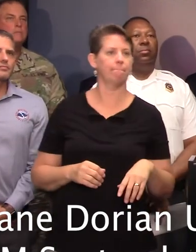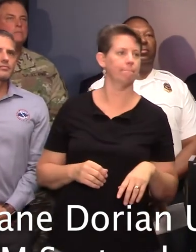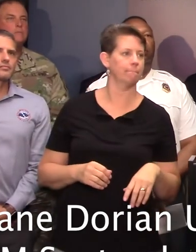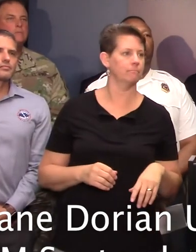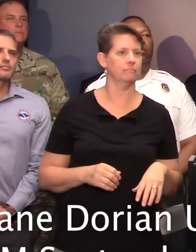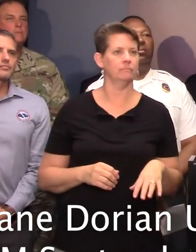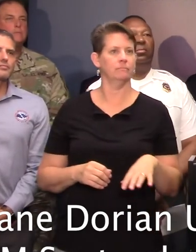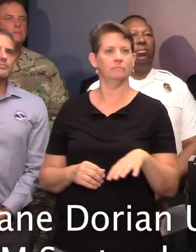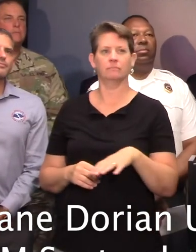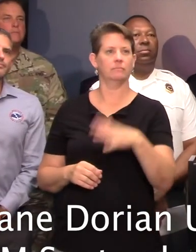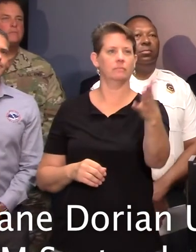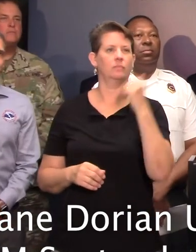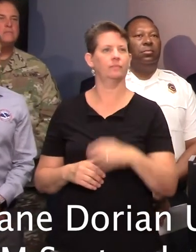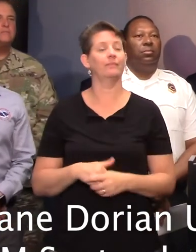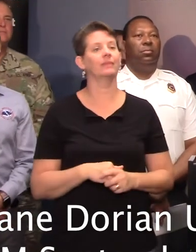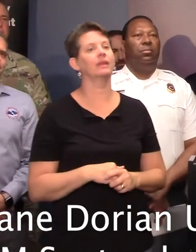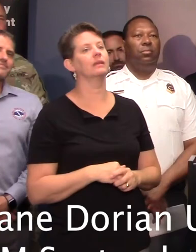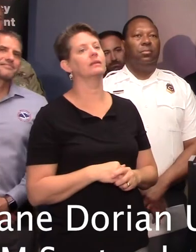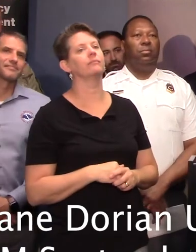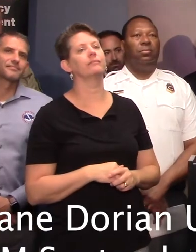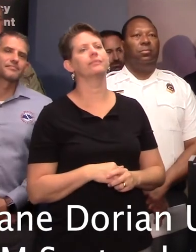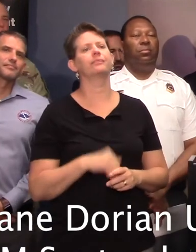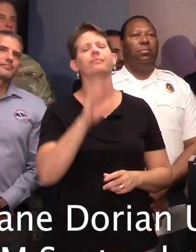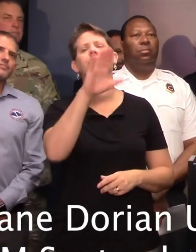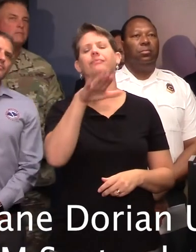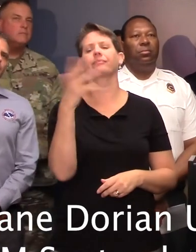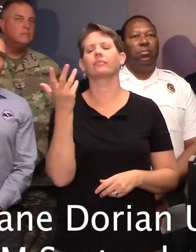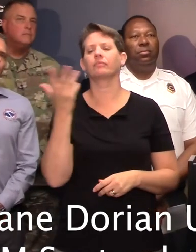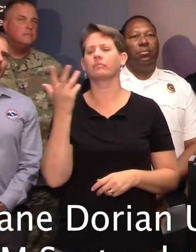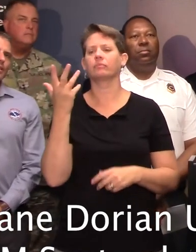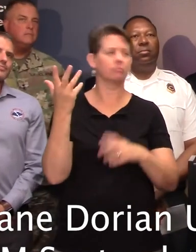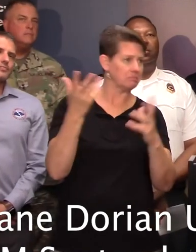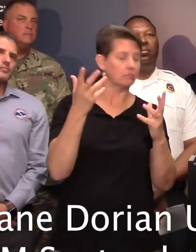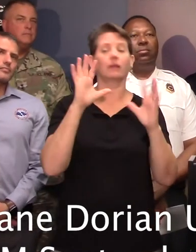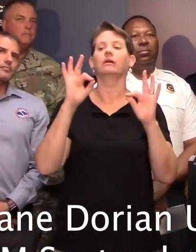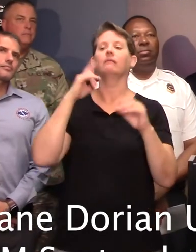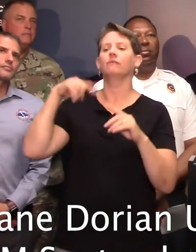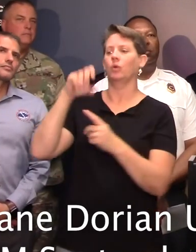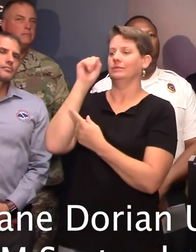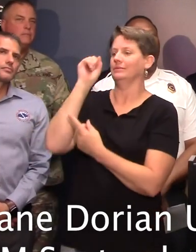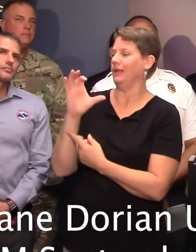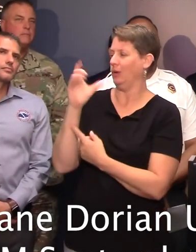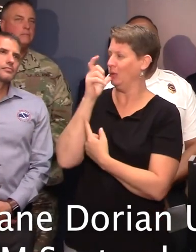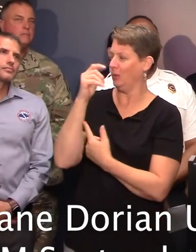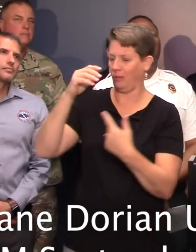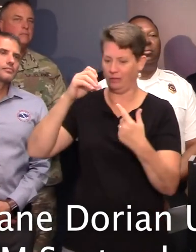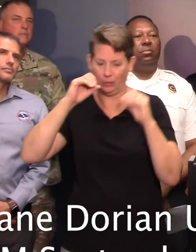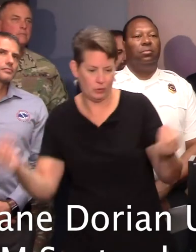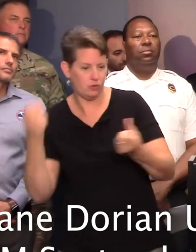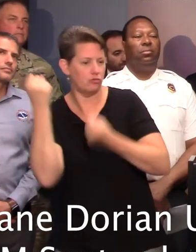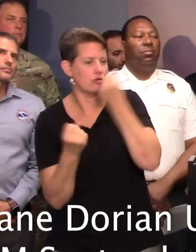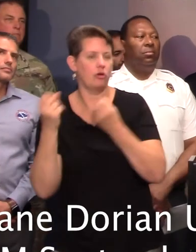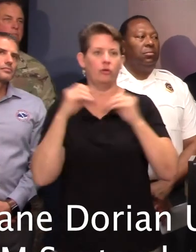Anybody asking? No, you're doing good. Perfect. All right. What's being done for maybe South Carolinians that don't have cars, don't have a mode of